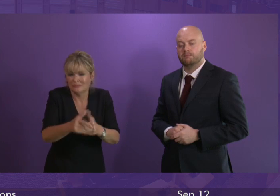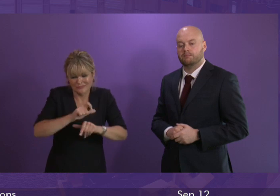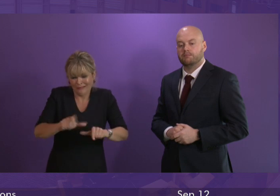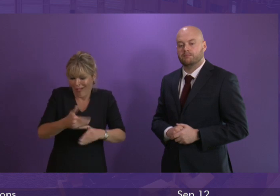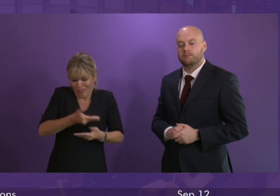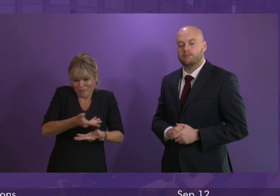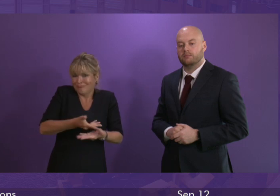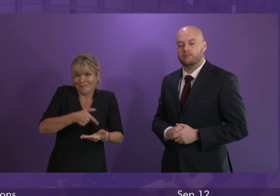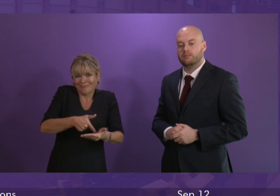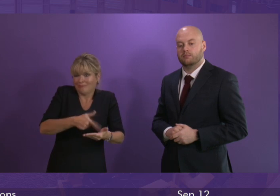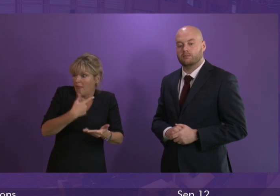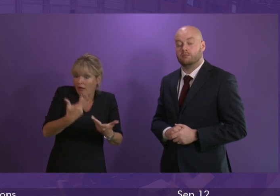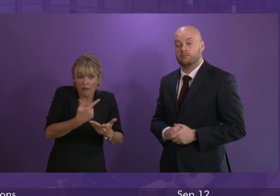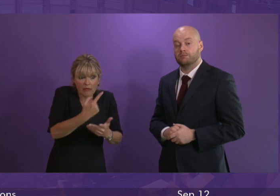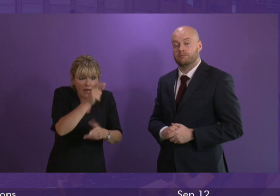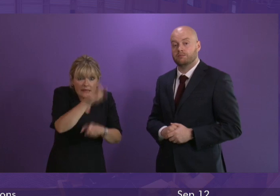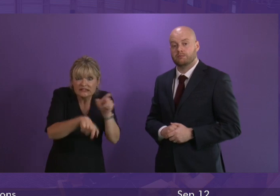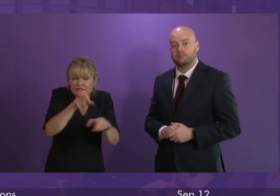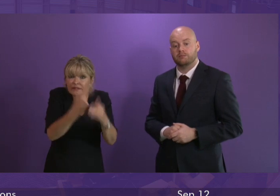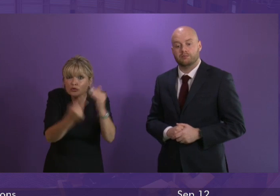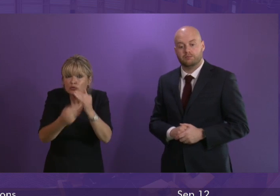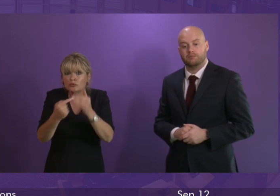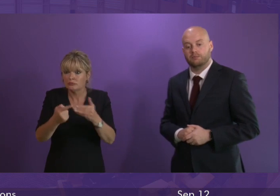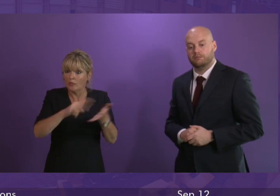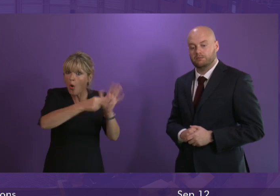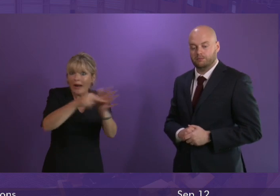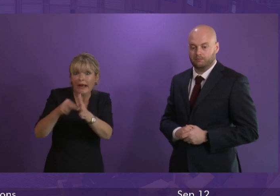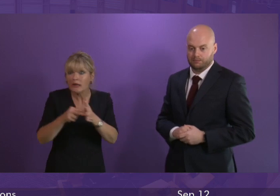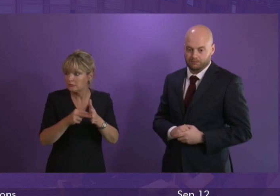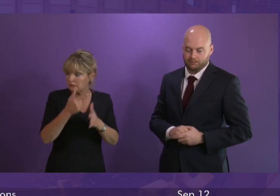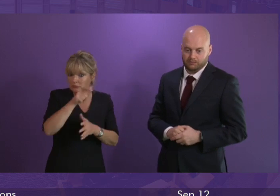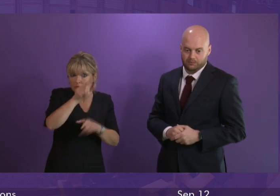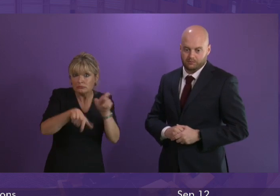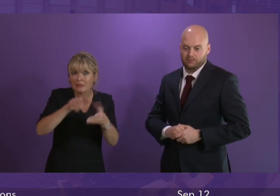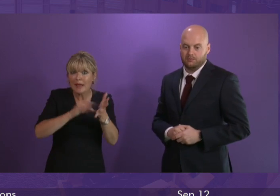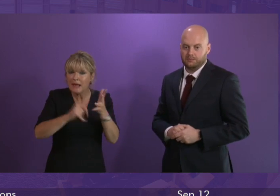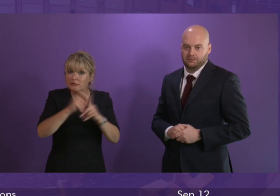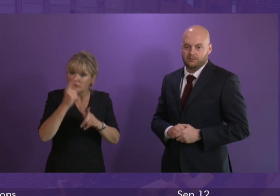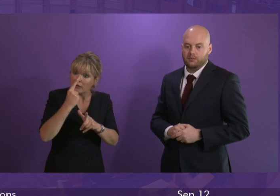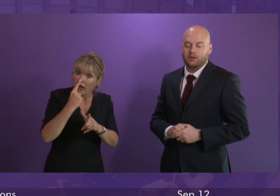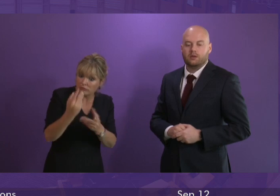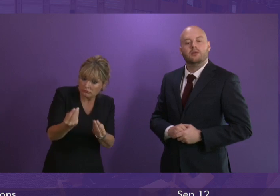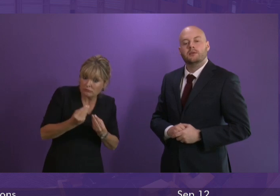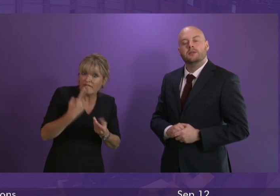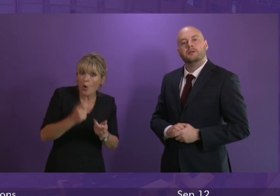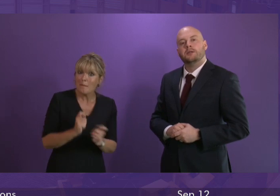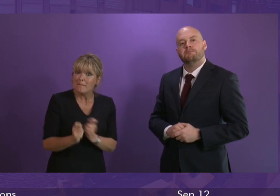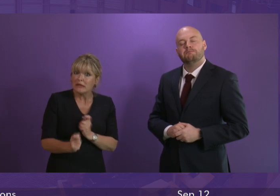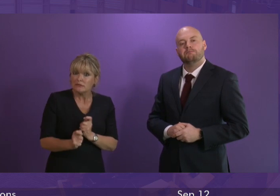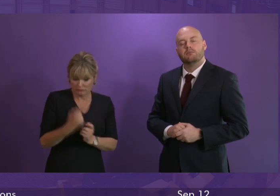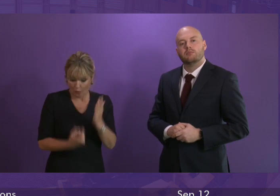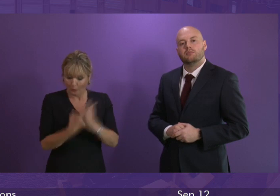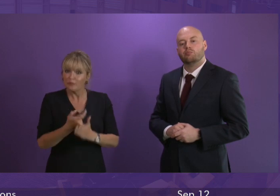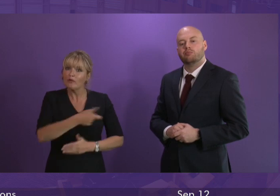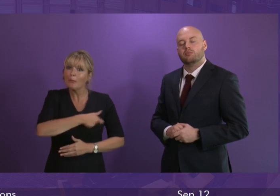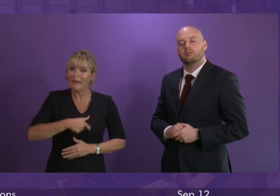to individuals to organisations indeed to members of this parliament to bring forward suggestions for amendment and there will be opportunity for the committee and